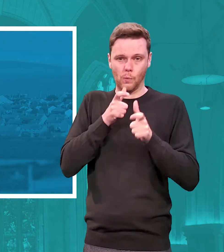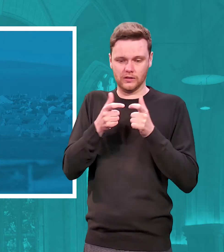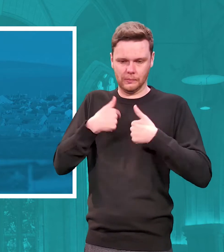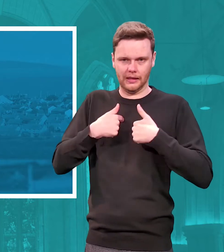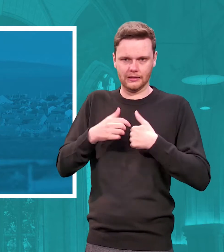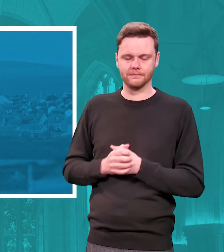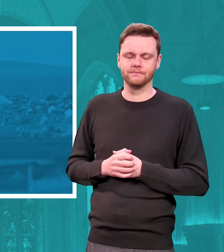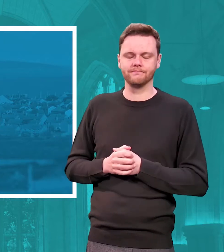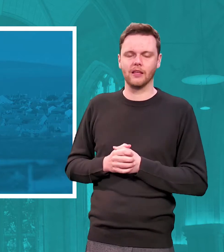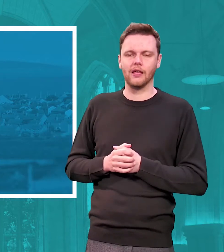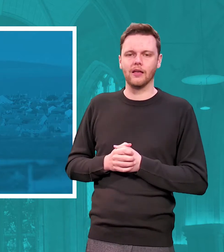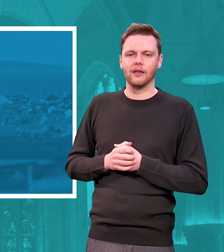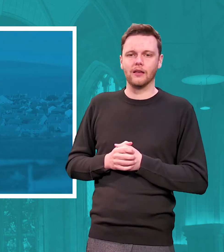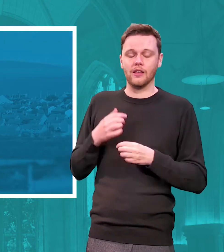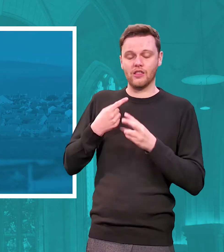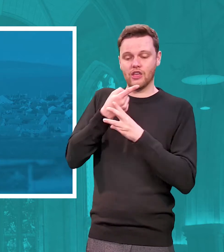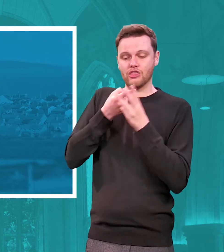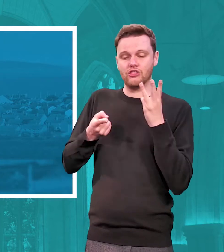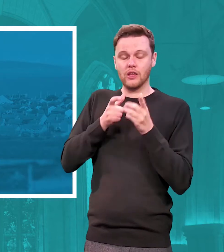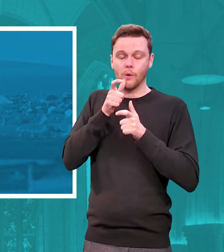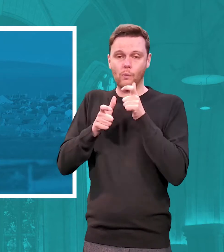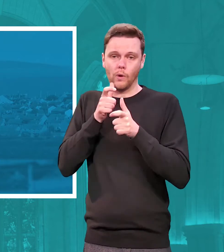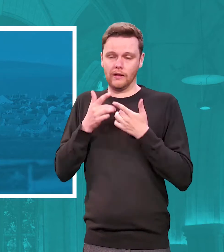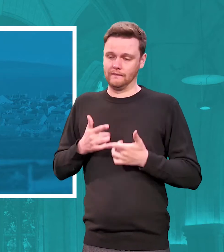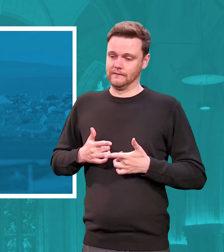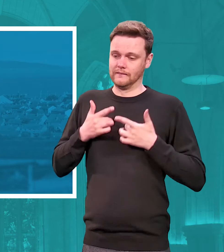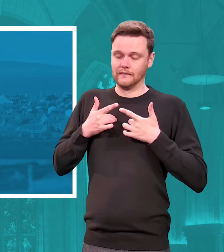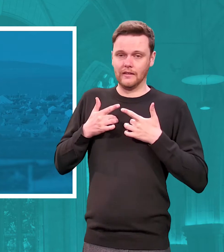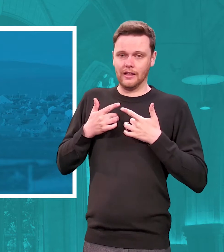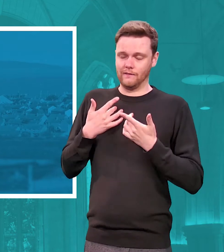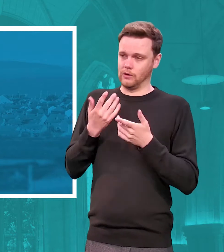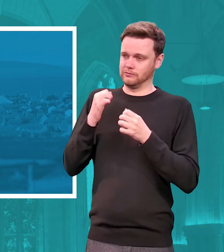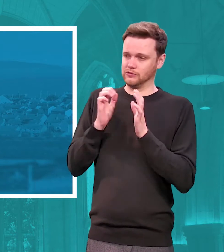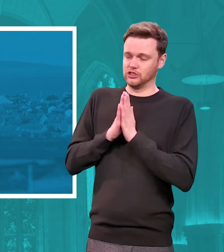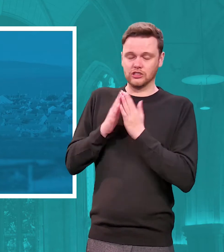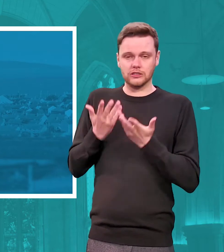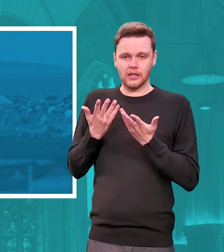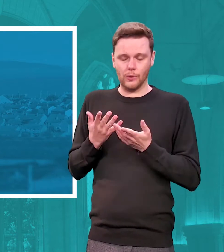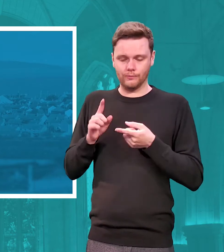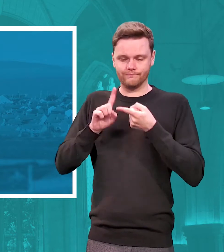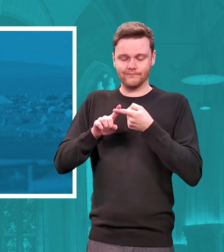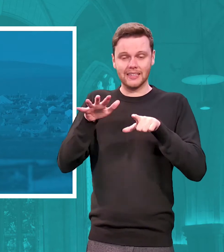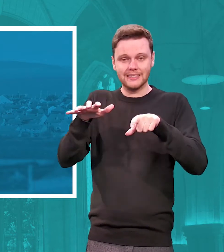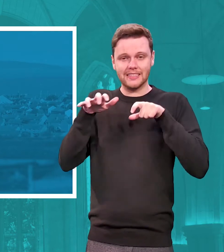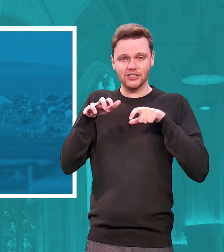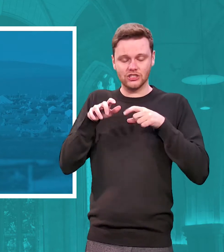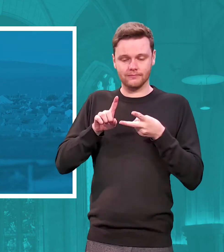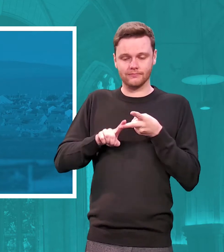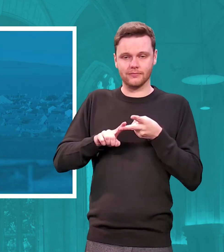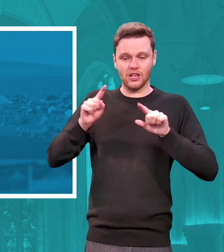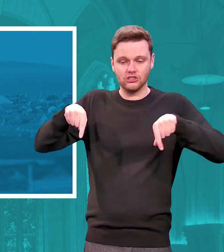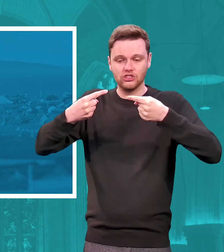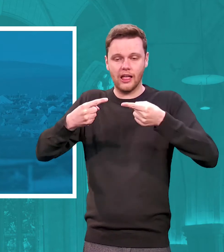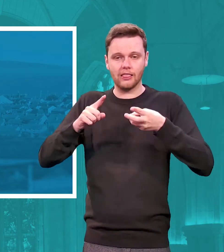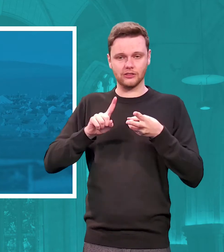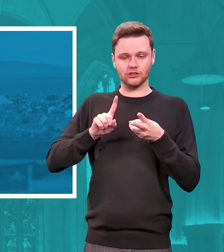are as a church the times we are in tension challenge opportunity